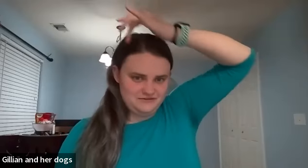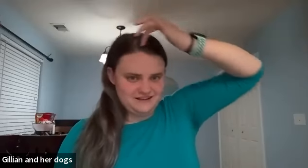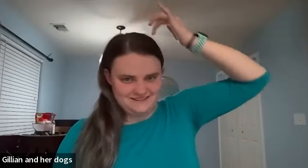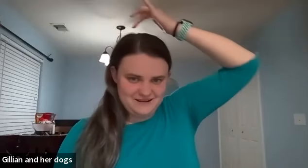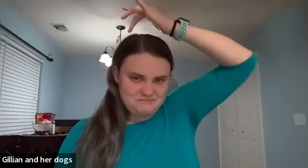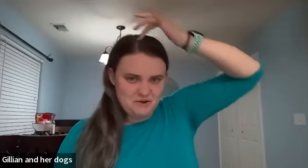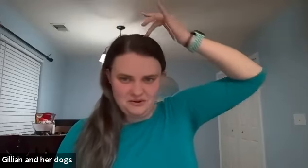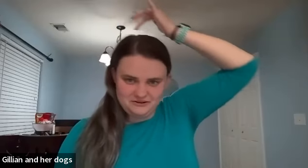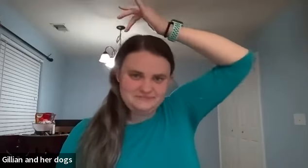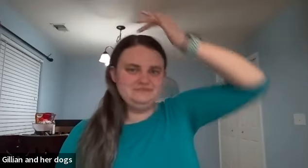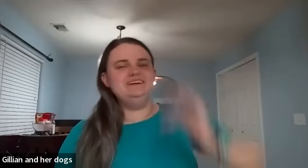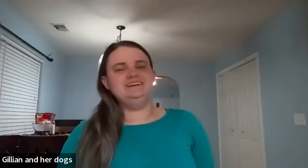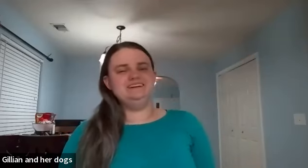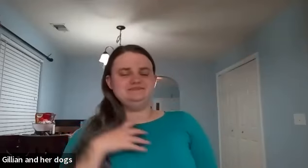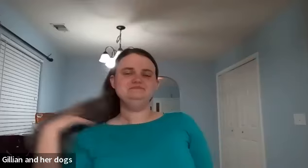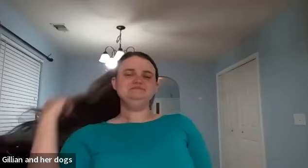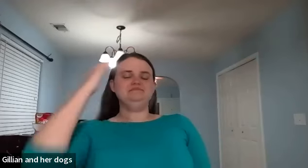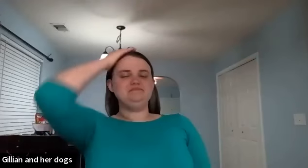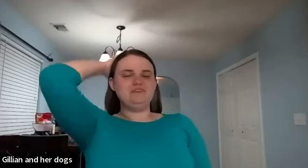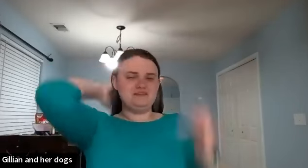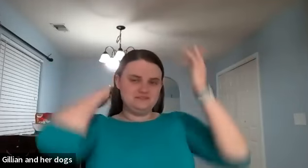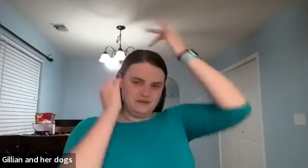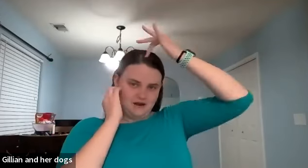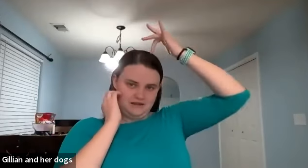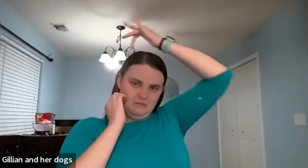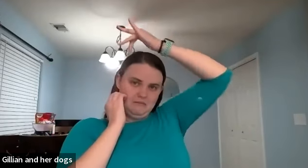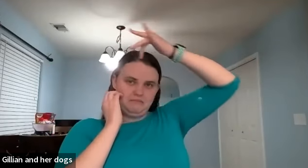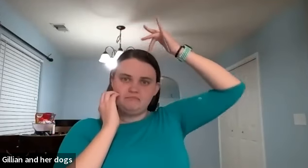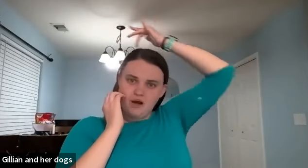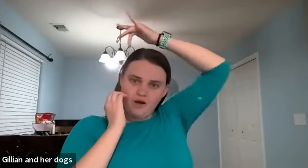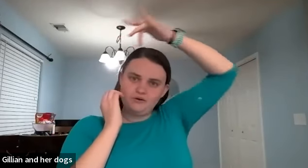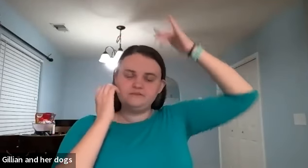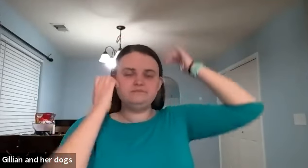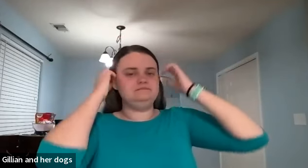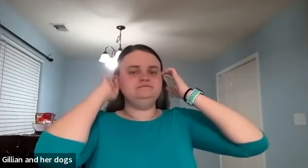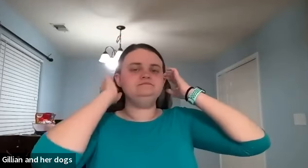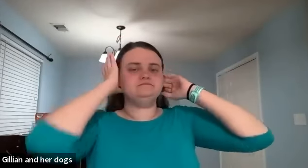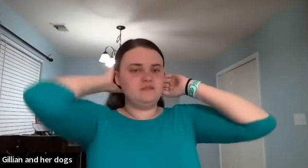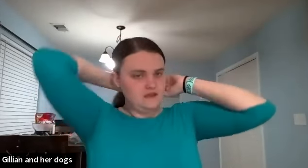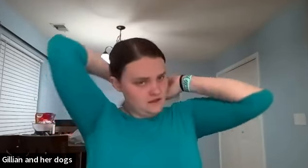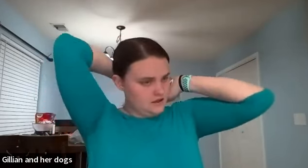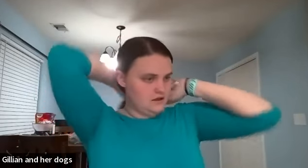reflects on it bald so we got our little wall um